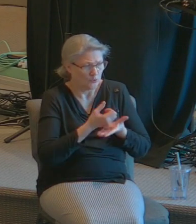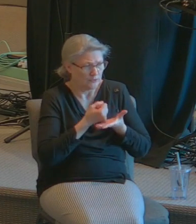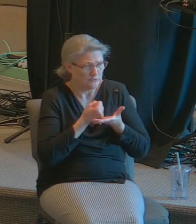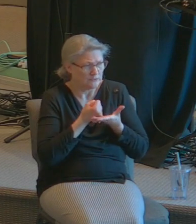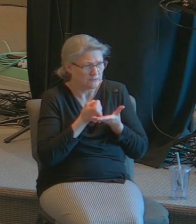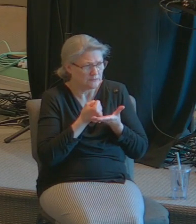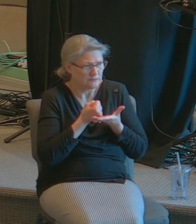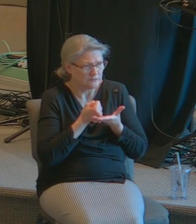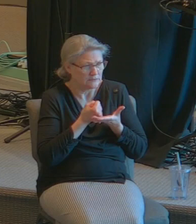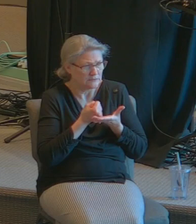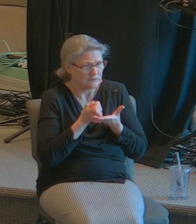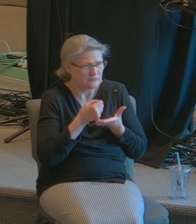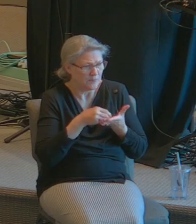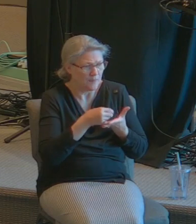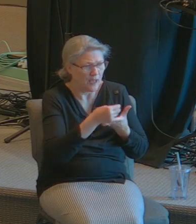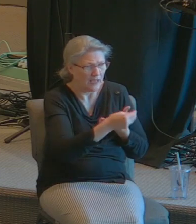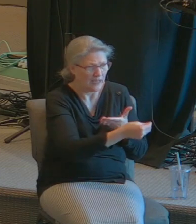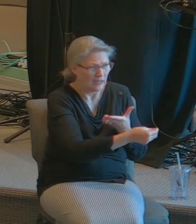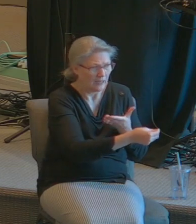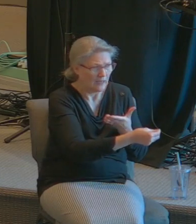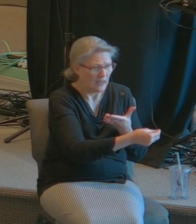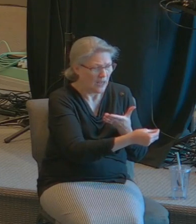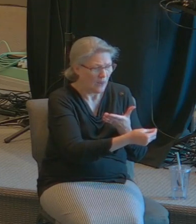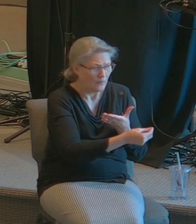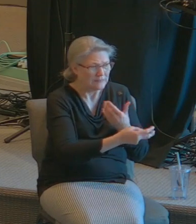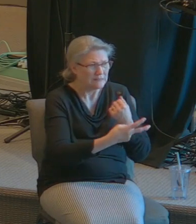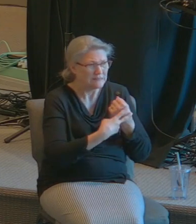it was for her death